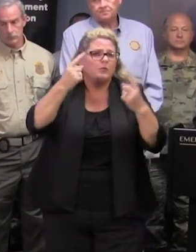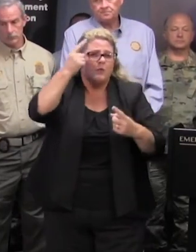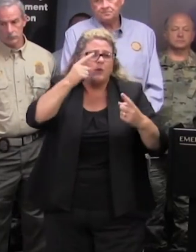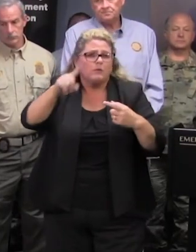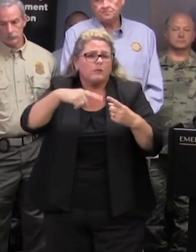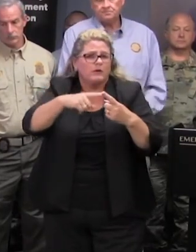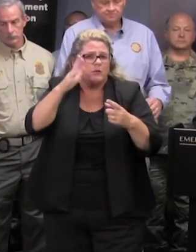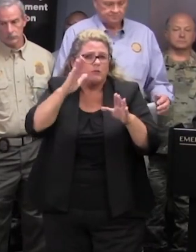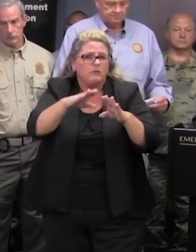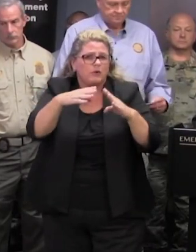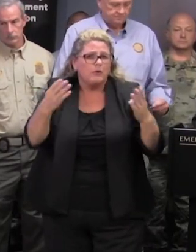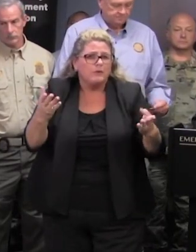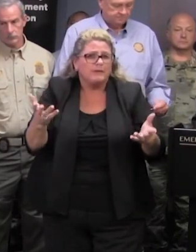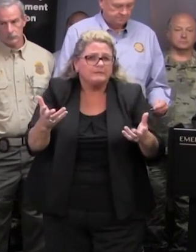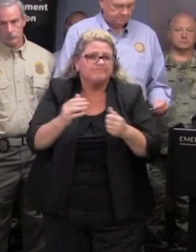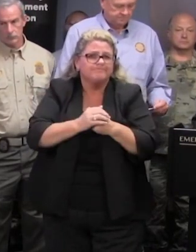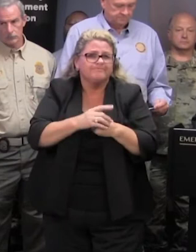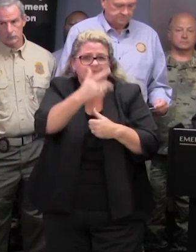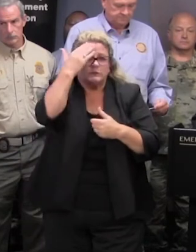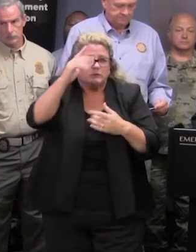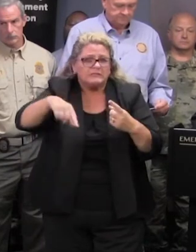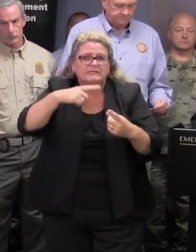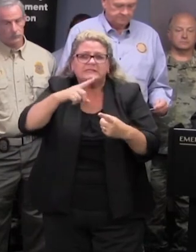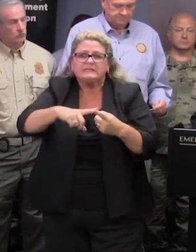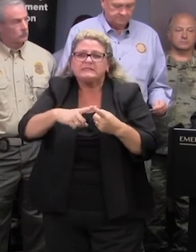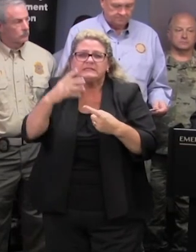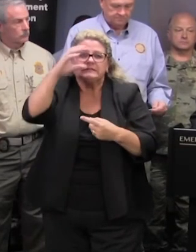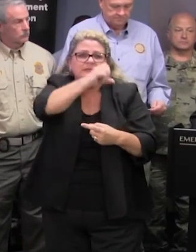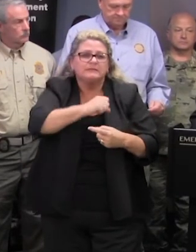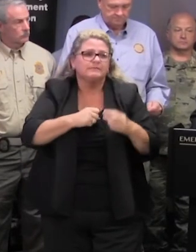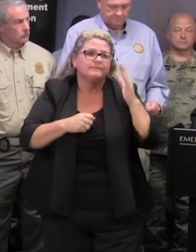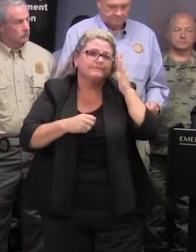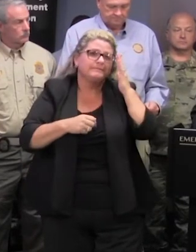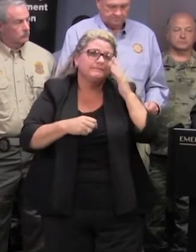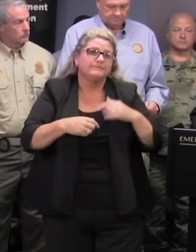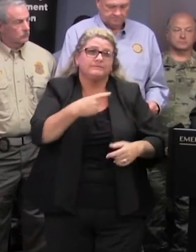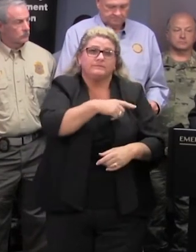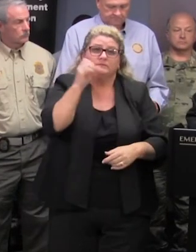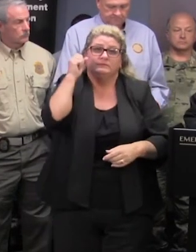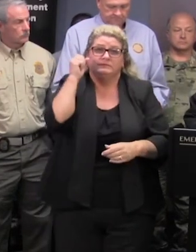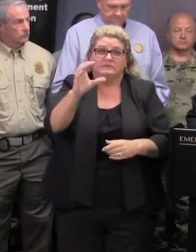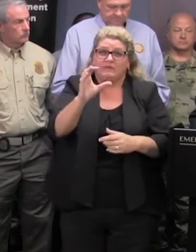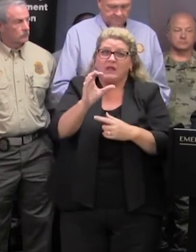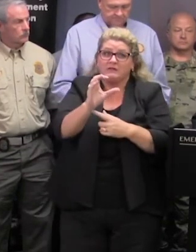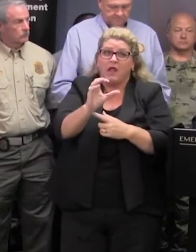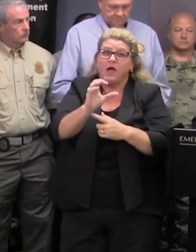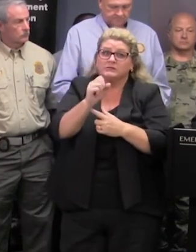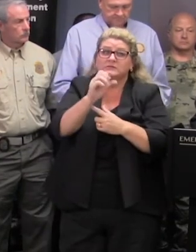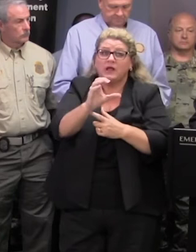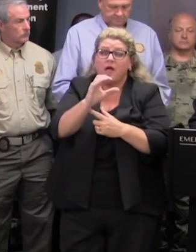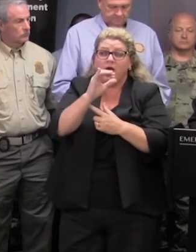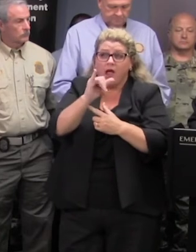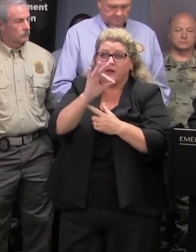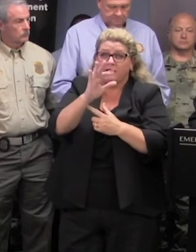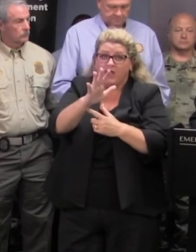kind of eta assessment as to um when that section may open in south carolina we are currently uh conducting